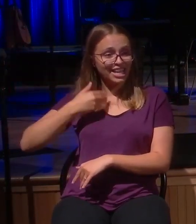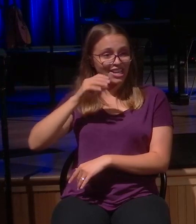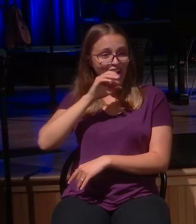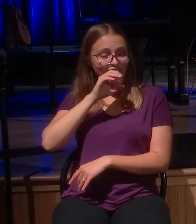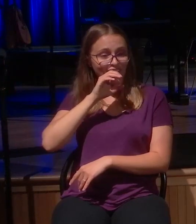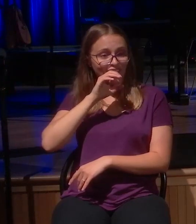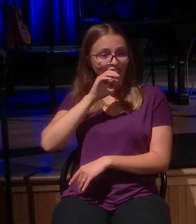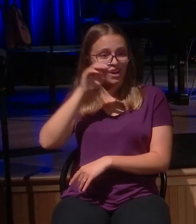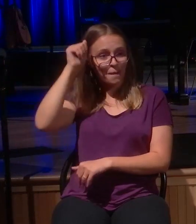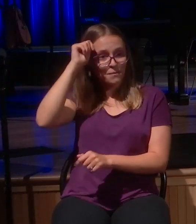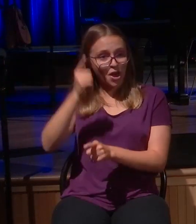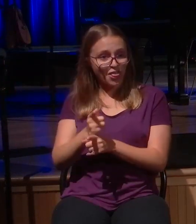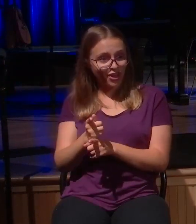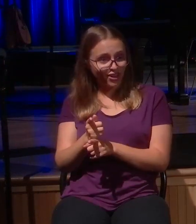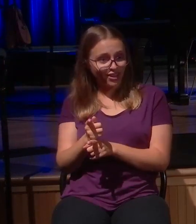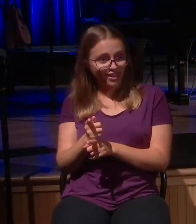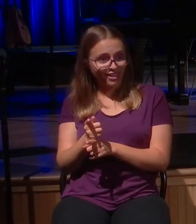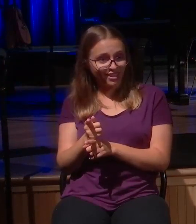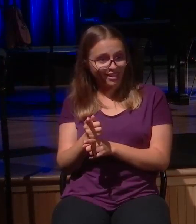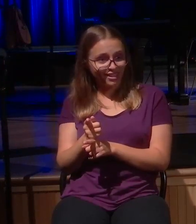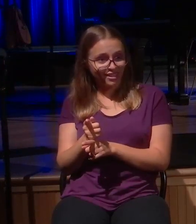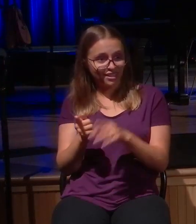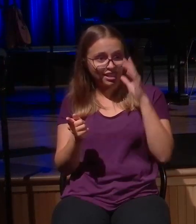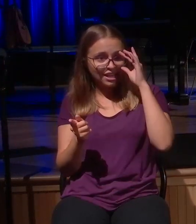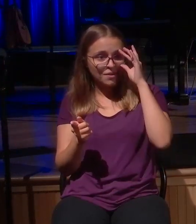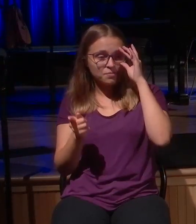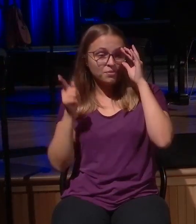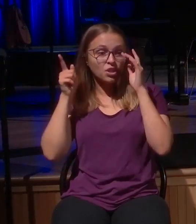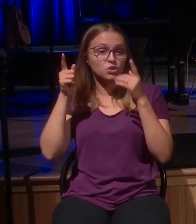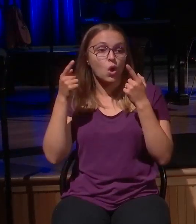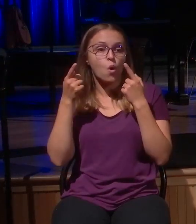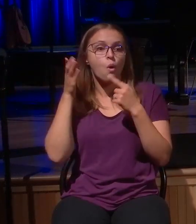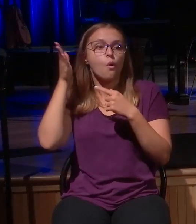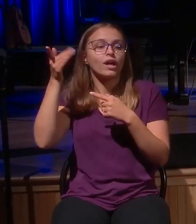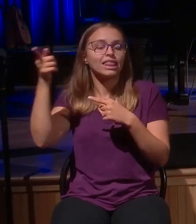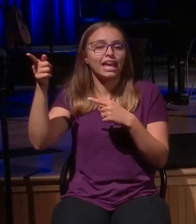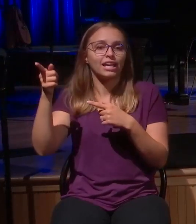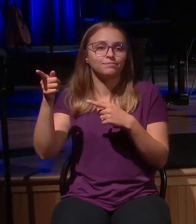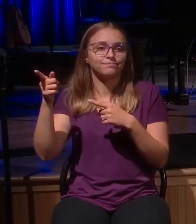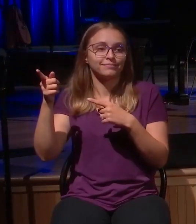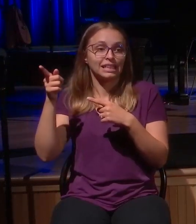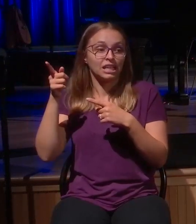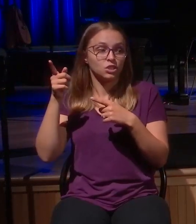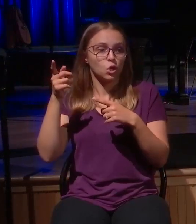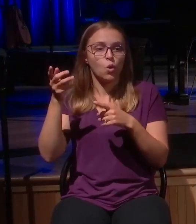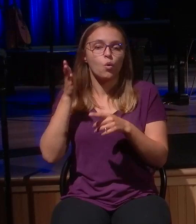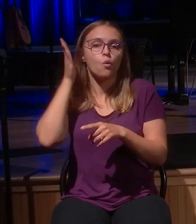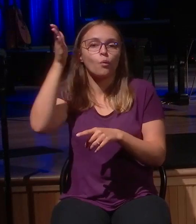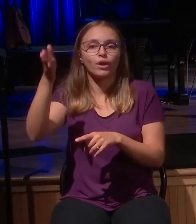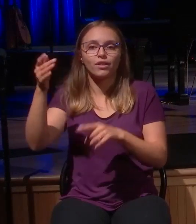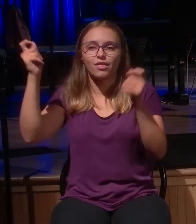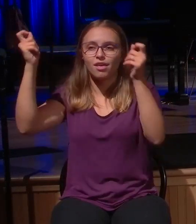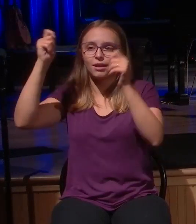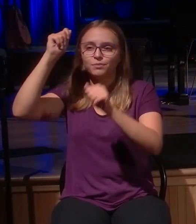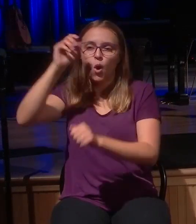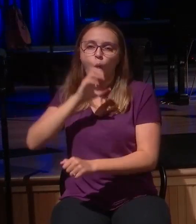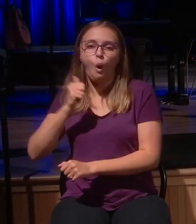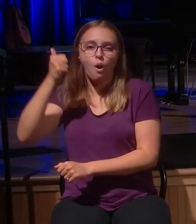the fold? Will they come into the party and celebrate with all of heaven? Because the lost is found. The dead is alive. The blind see. Or will they stand on the outside